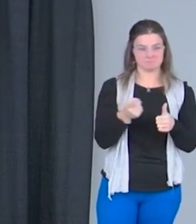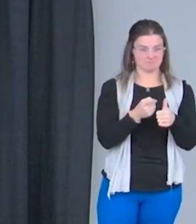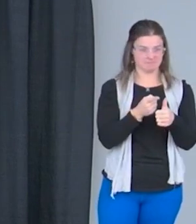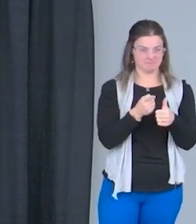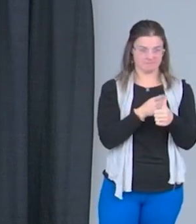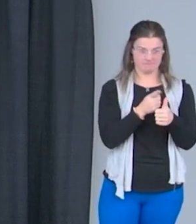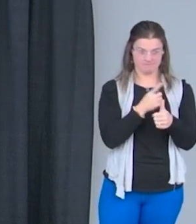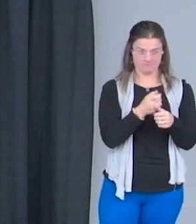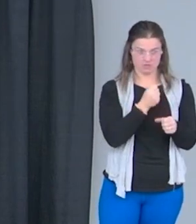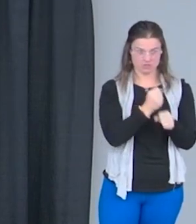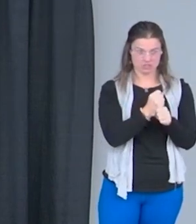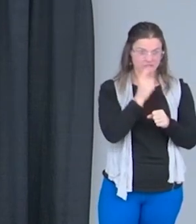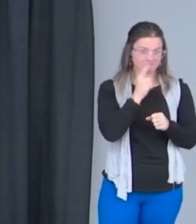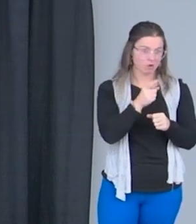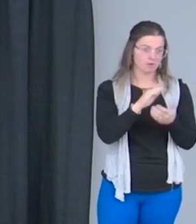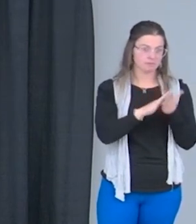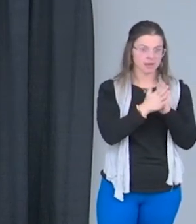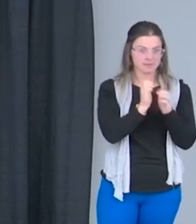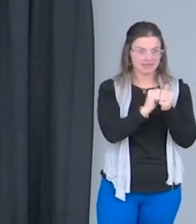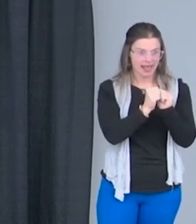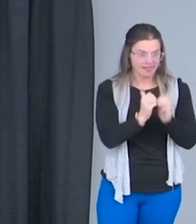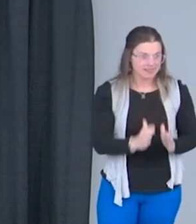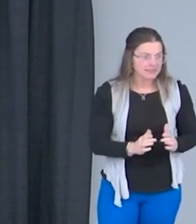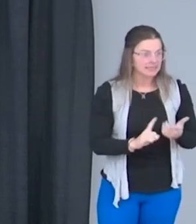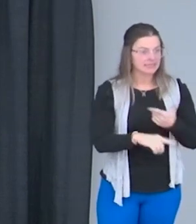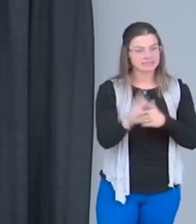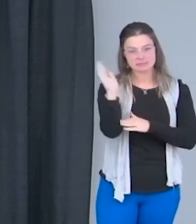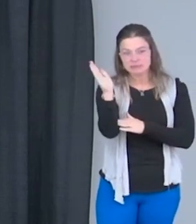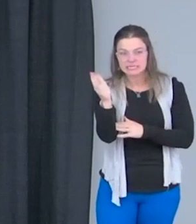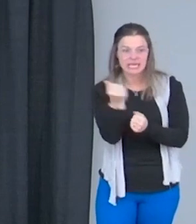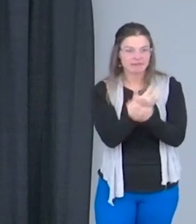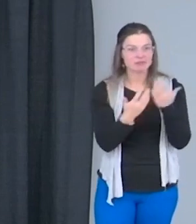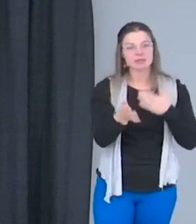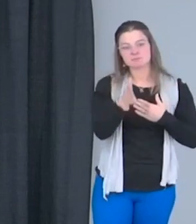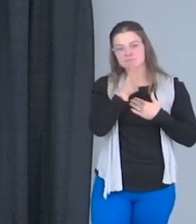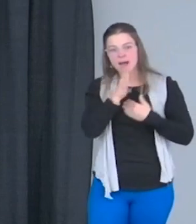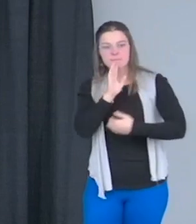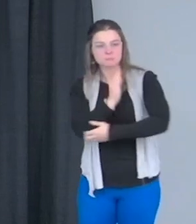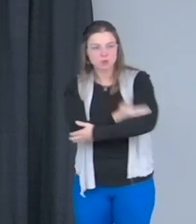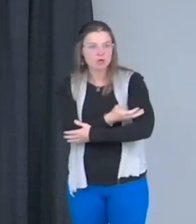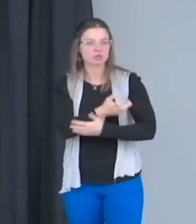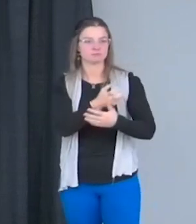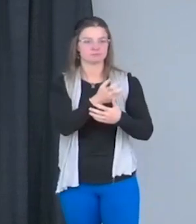like, being an athlete and speaking, my mom and my daughter was traveling with me everywhere.